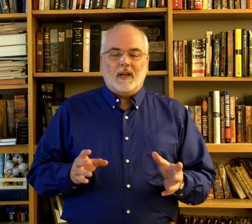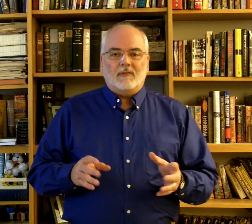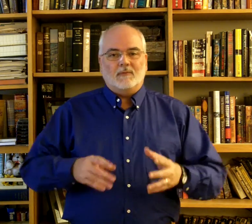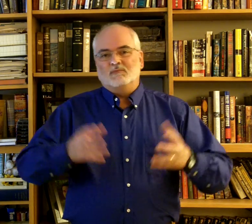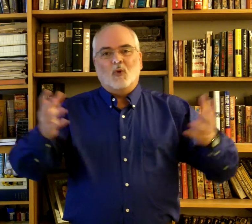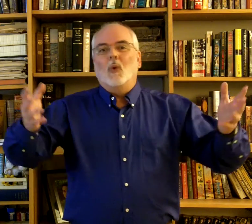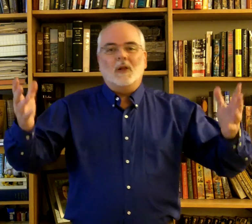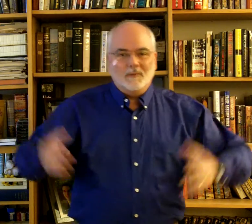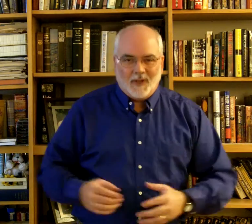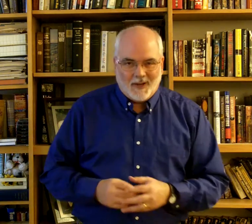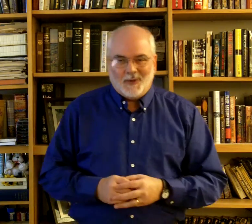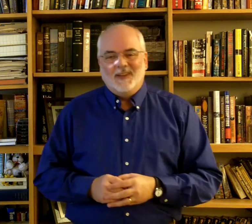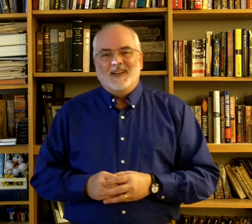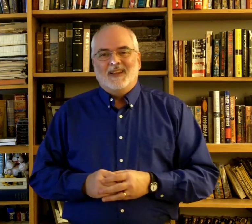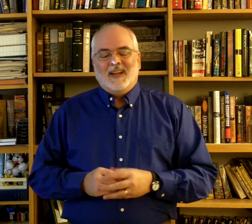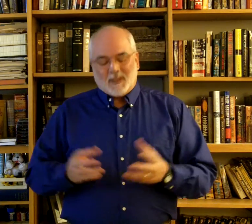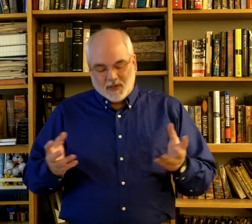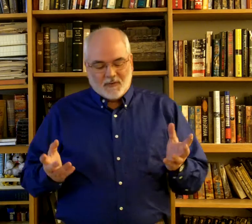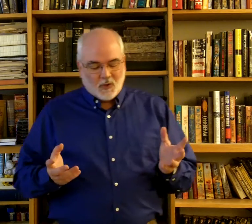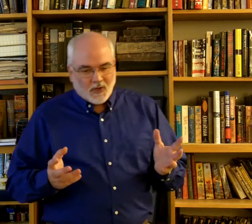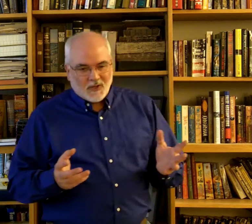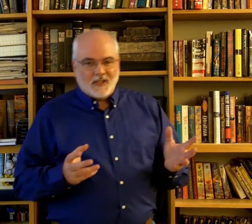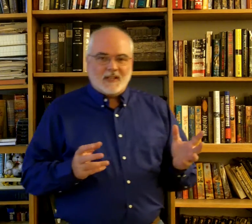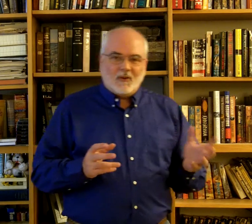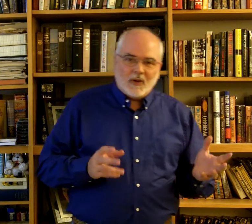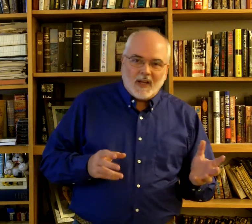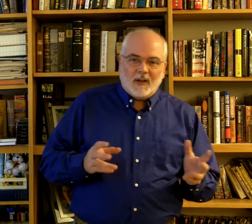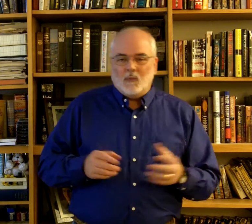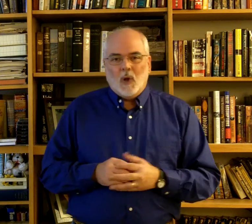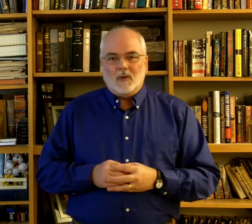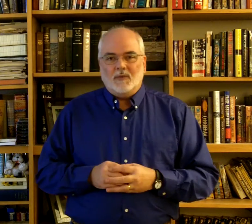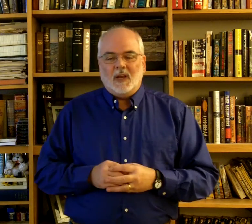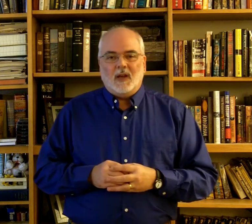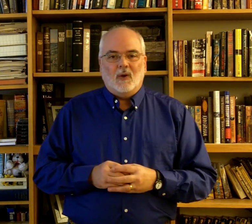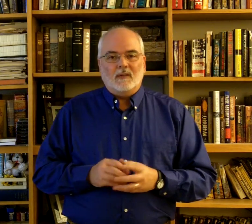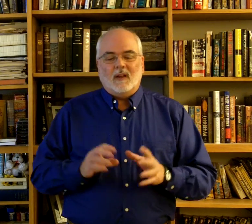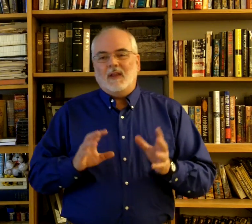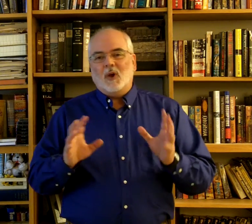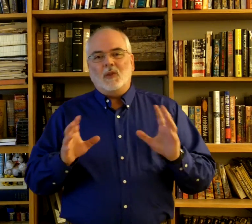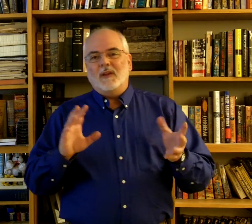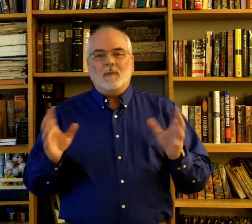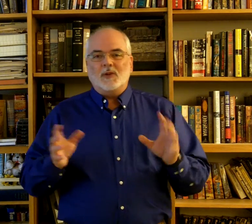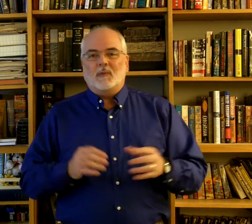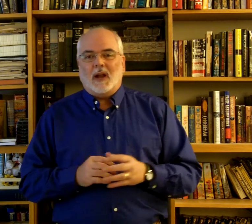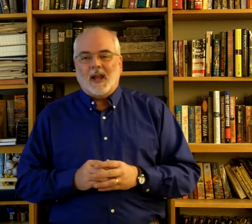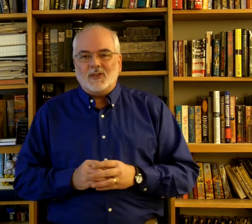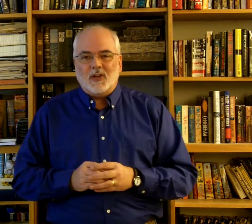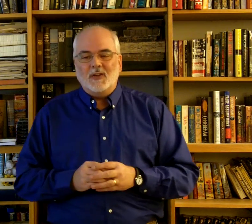Deaf welcome video. It's been a few years since I've created a welcome video and though the information probably hasn't changed